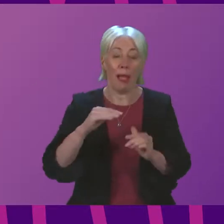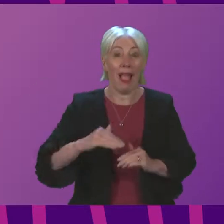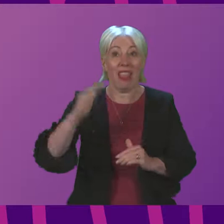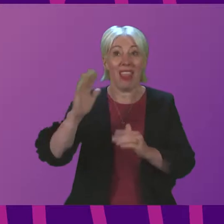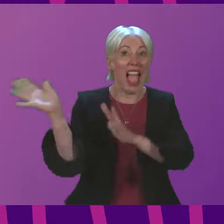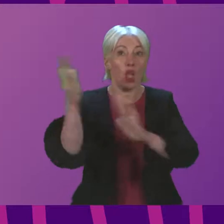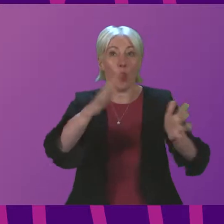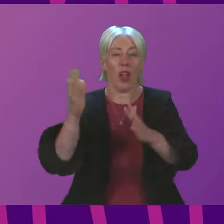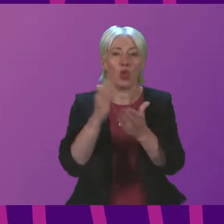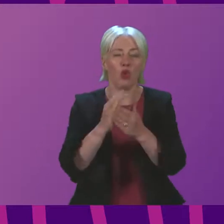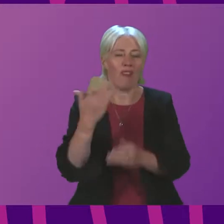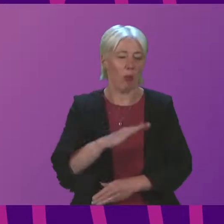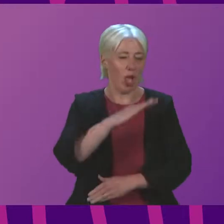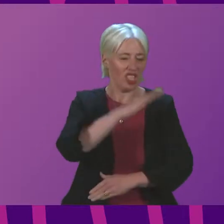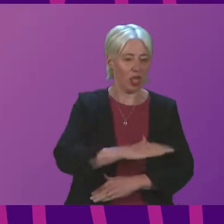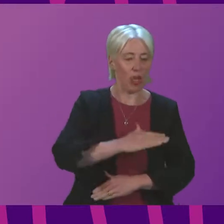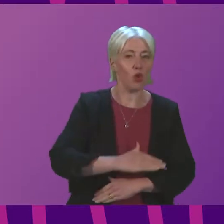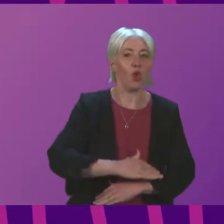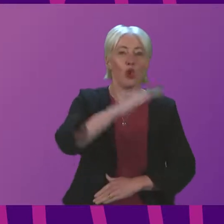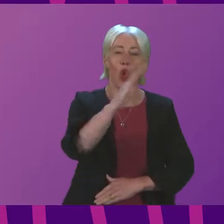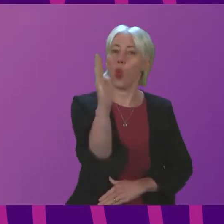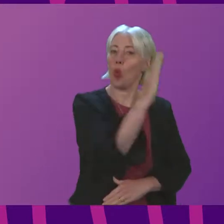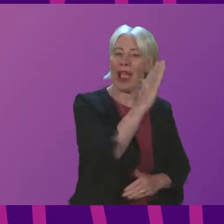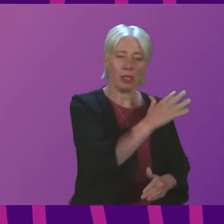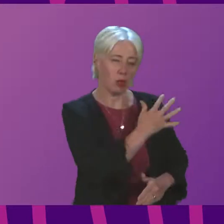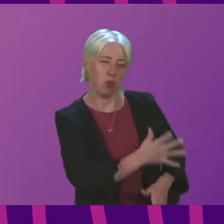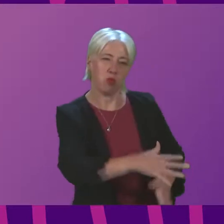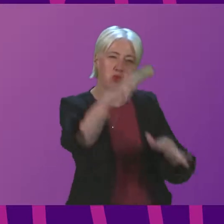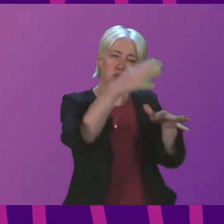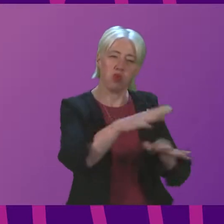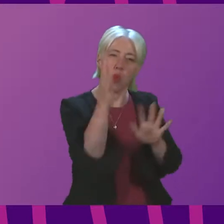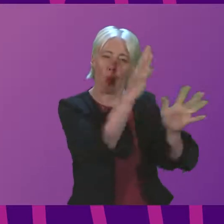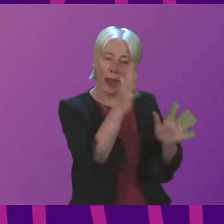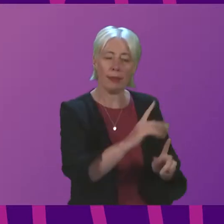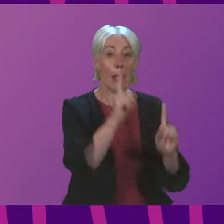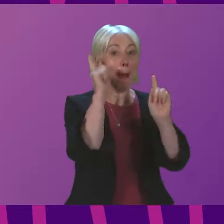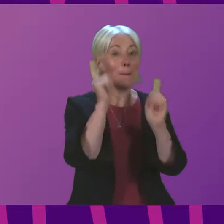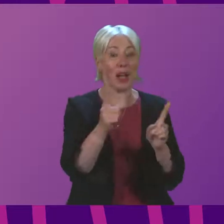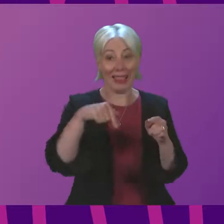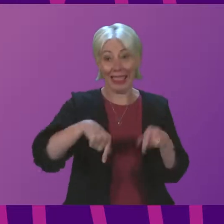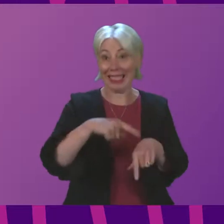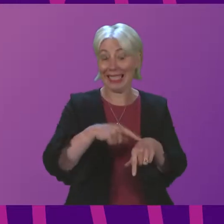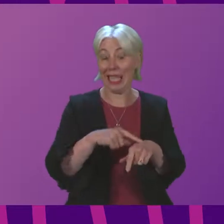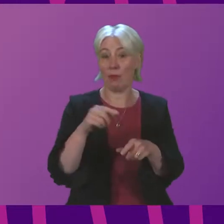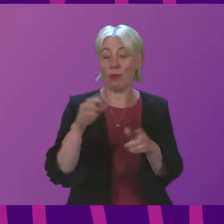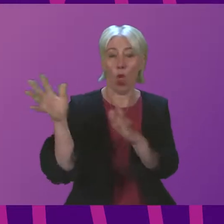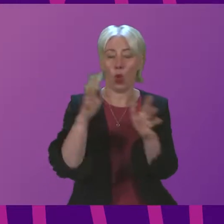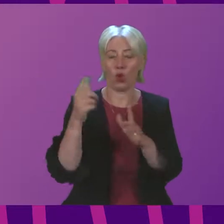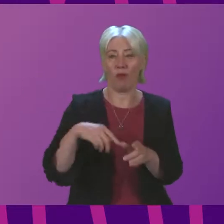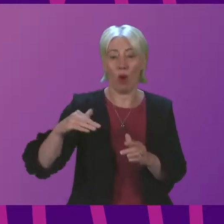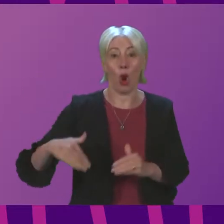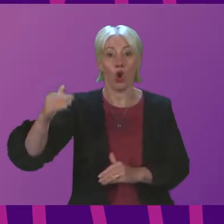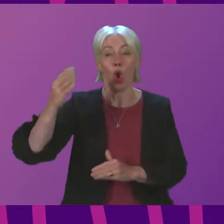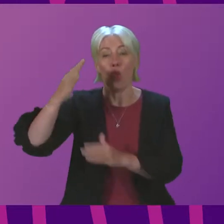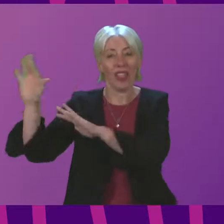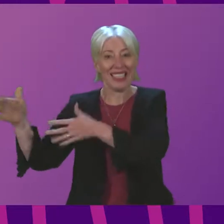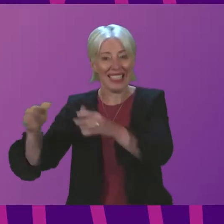them are from a southerly to north-westerly direction. However, on this occasion, the storm tracked down the North Sea, bringing very